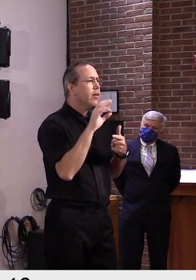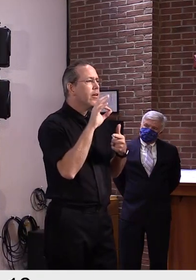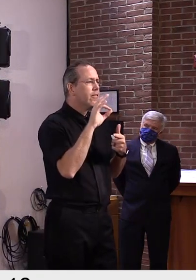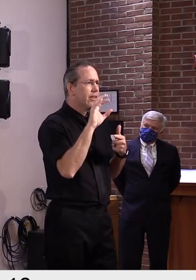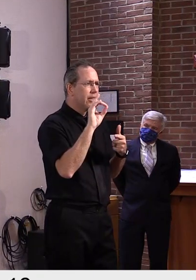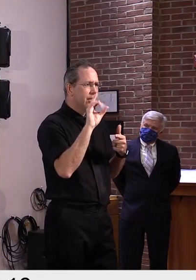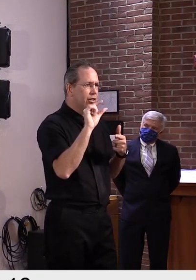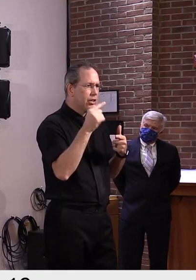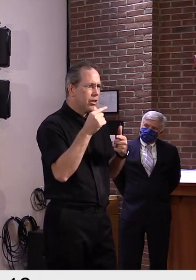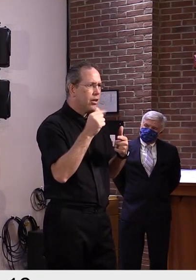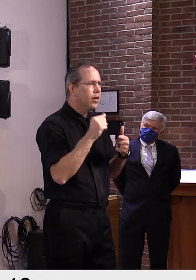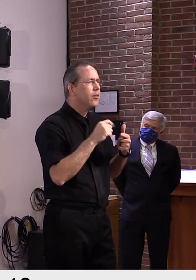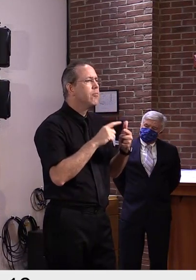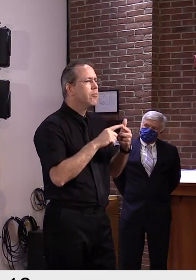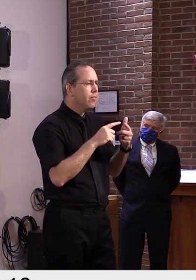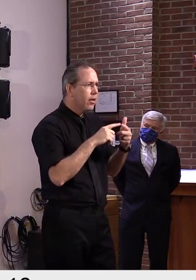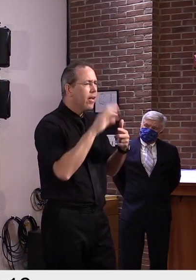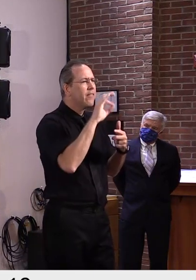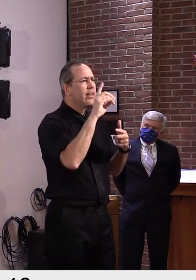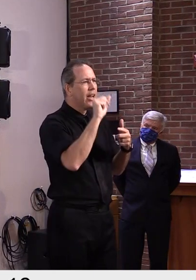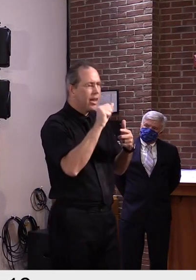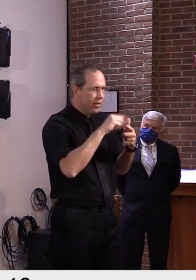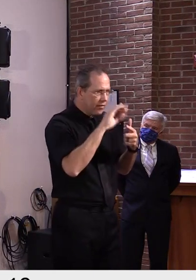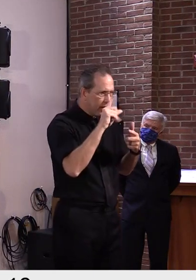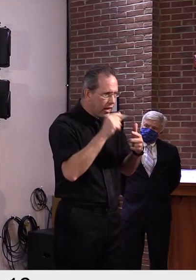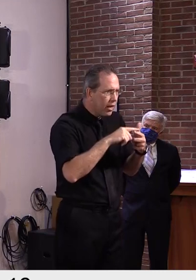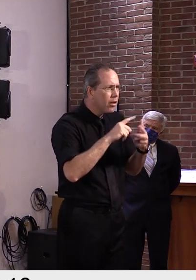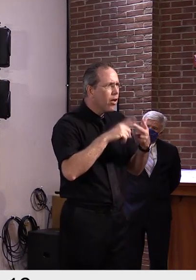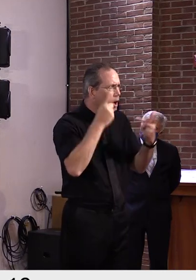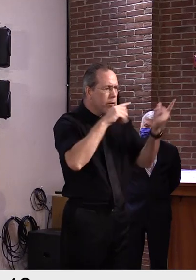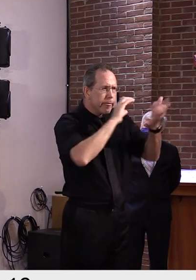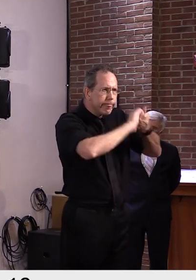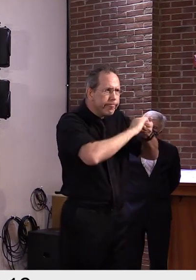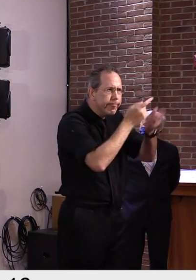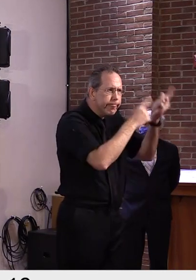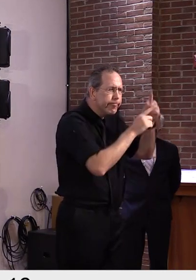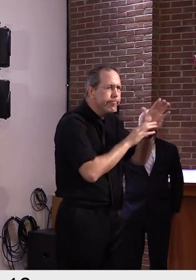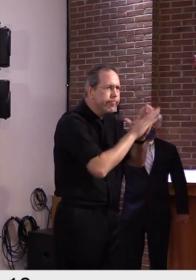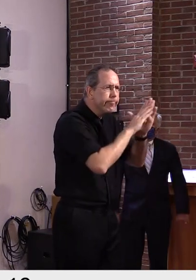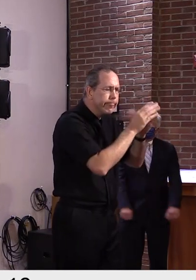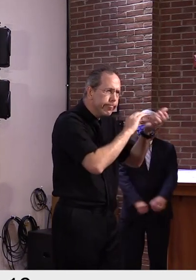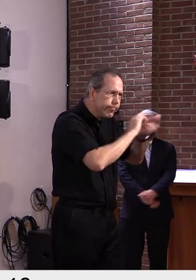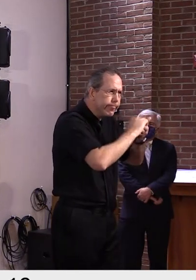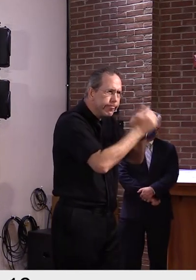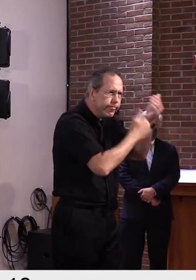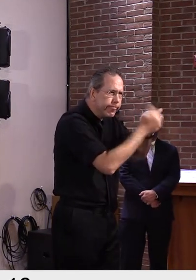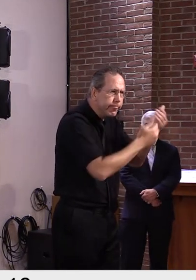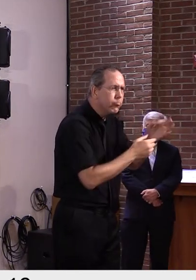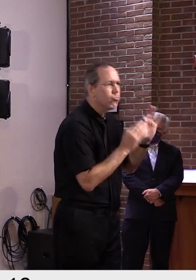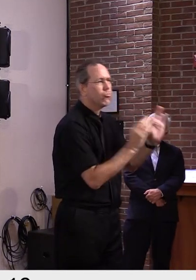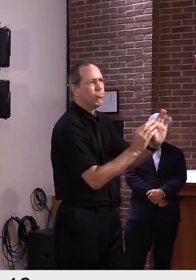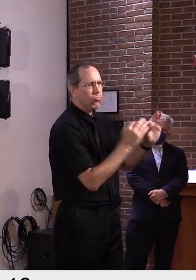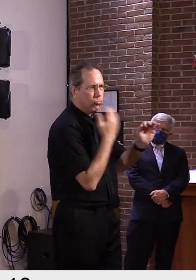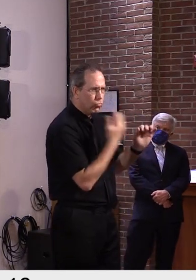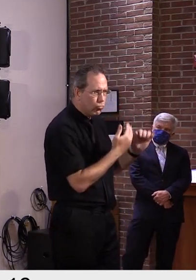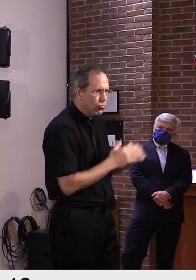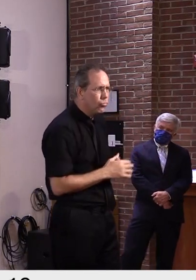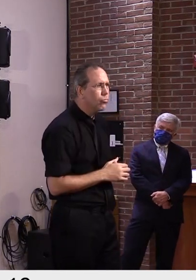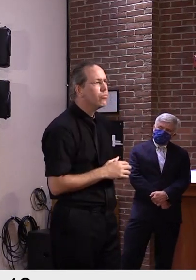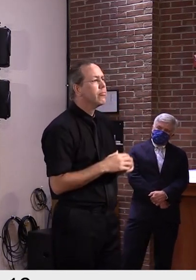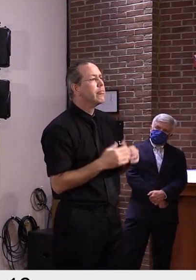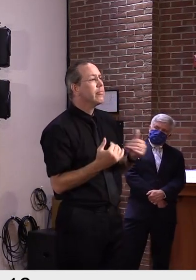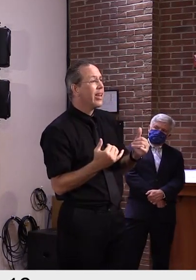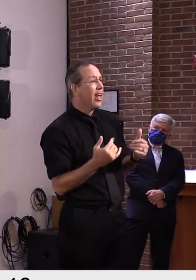um, the third part of your question had to do with, uh, who should get priority. Uh, and that won't be,